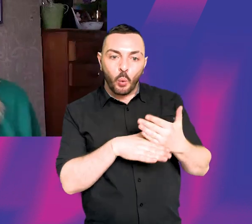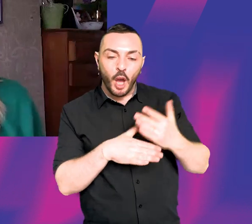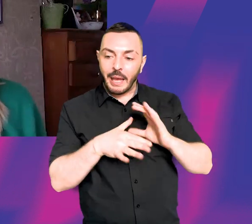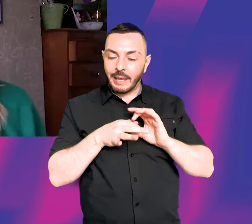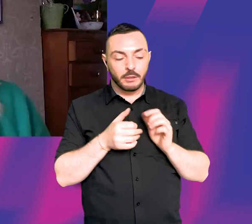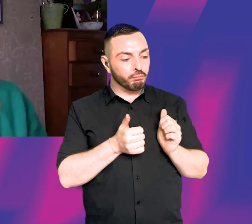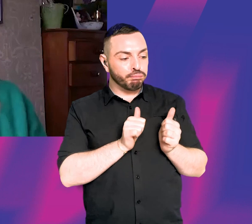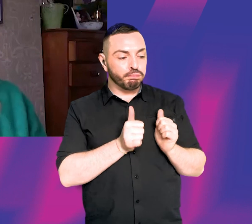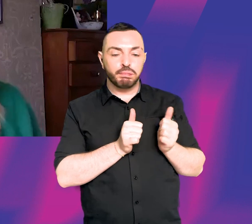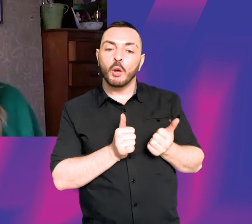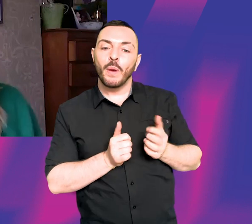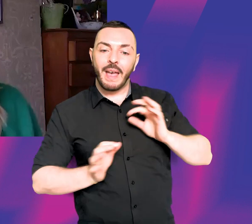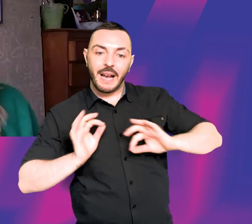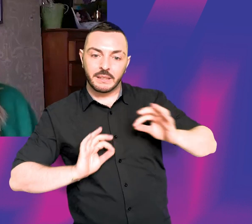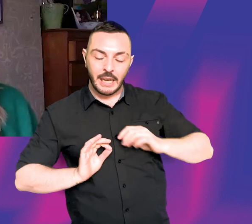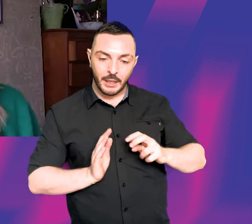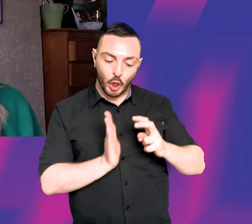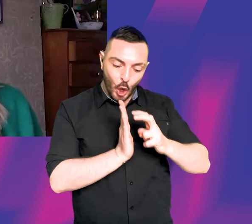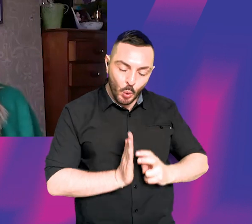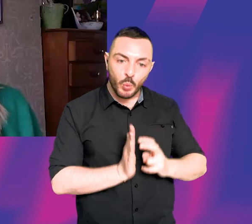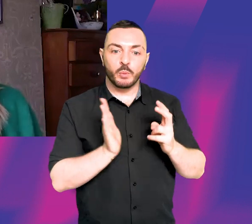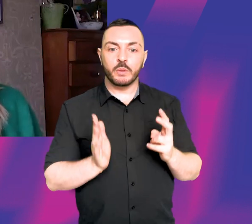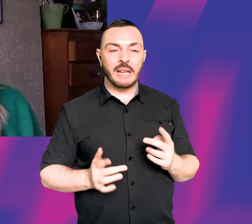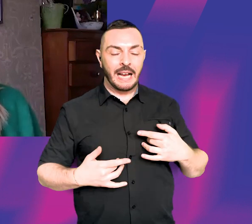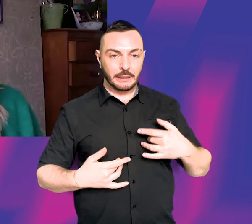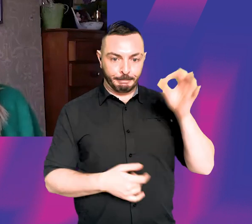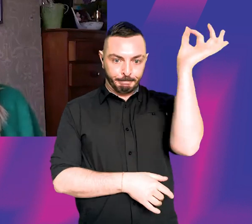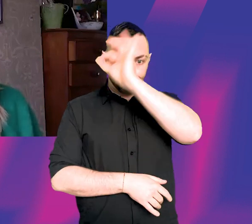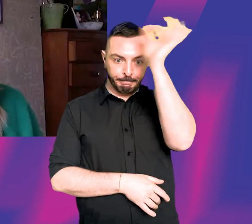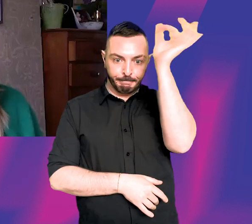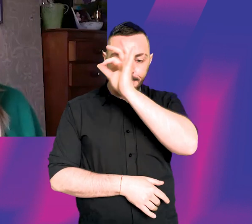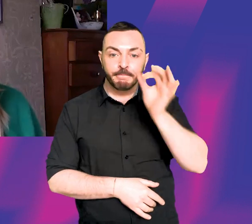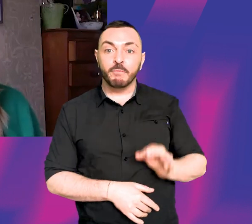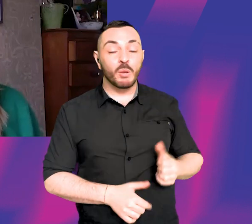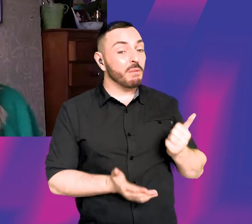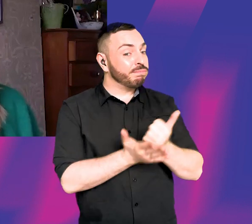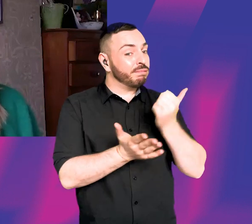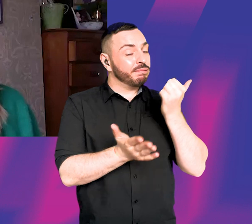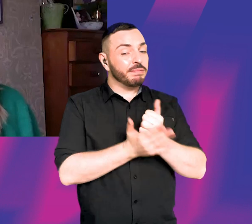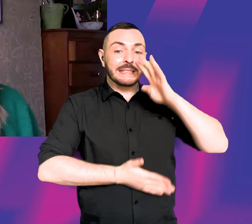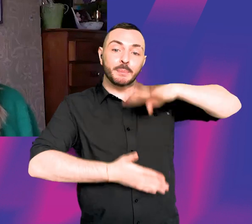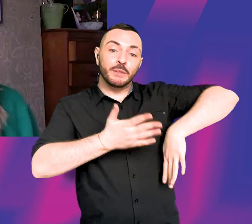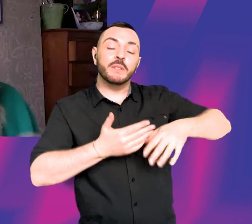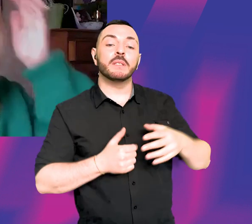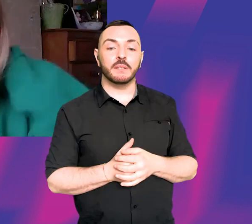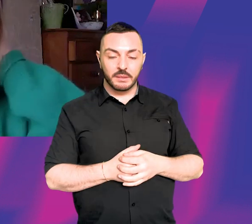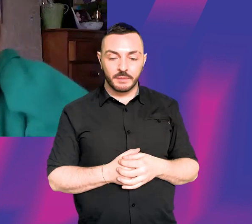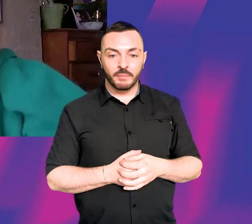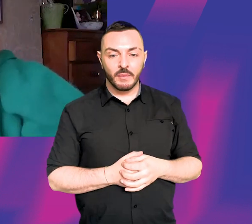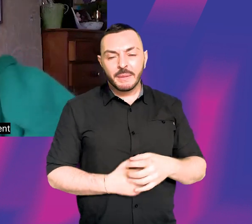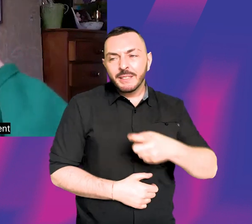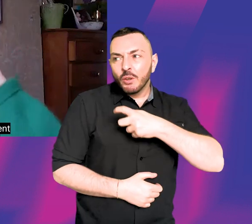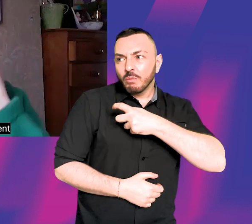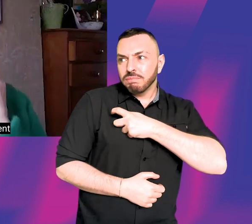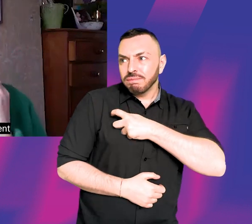actor, taking notes. I knew nothing. So it was, um, an amazing experience, but quite sort of terrifying